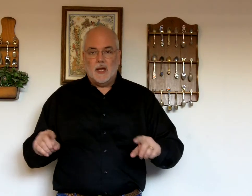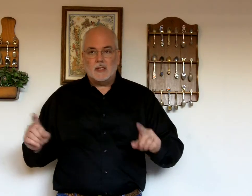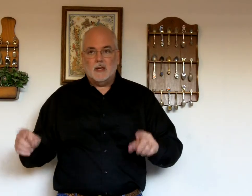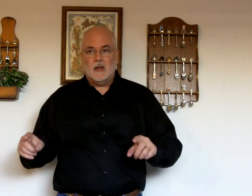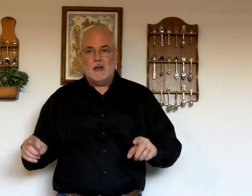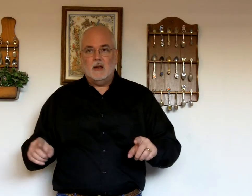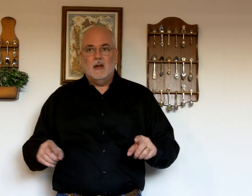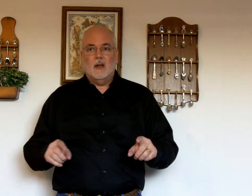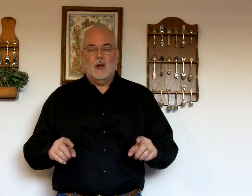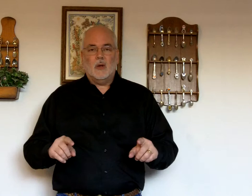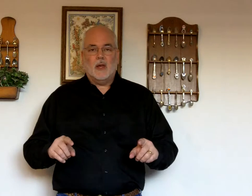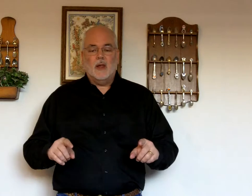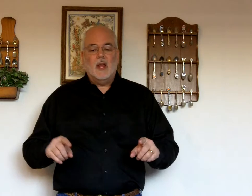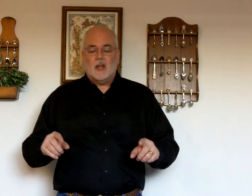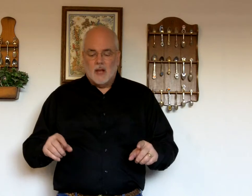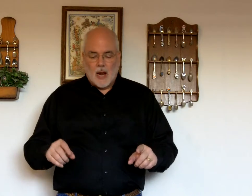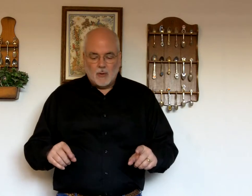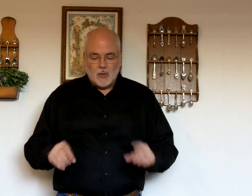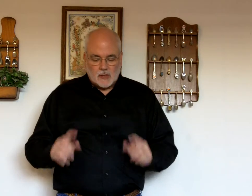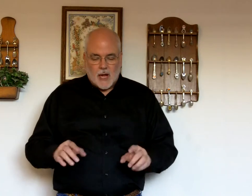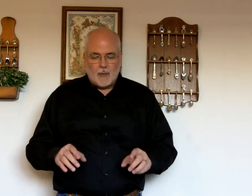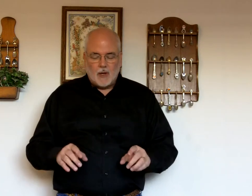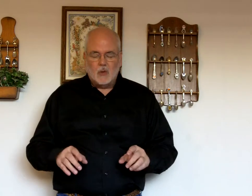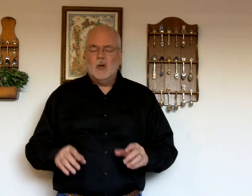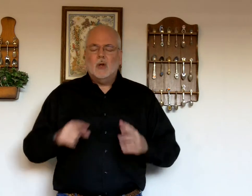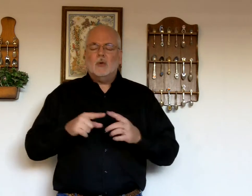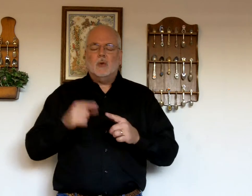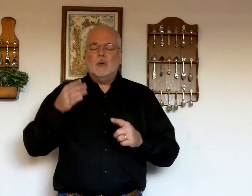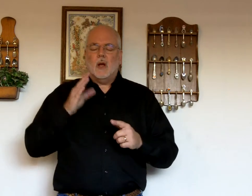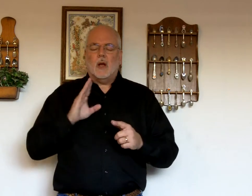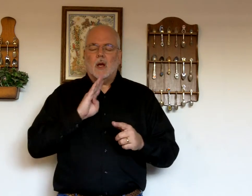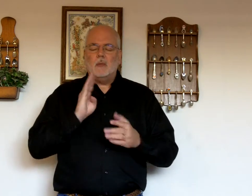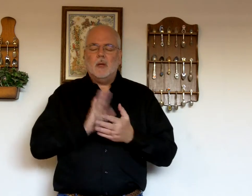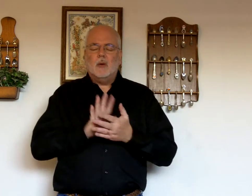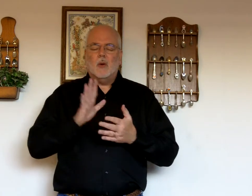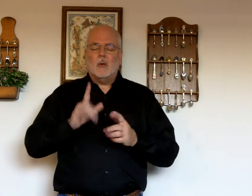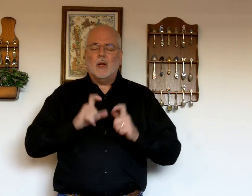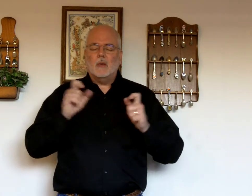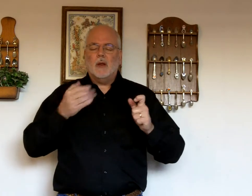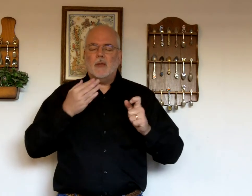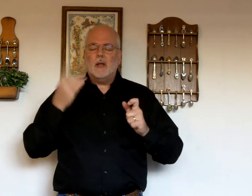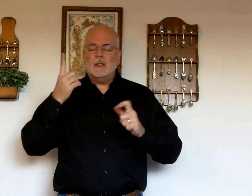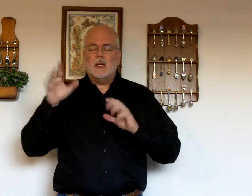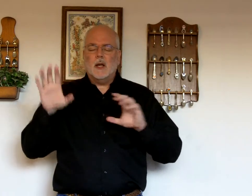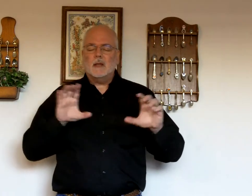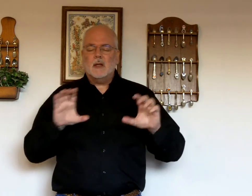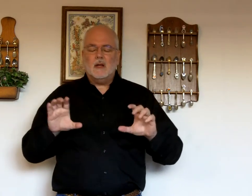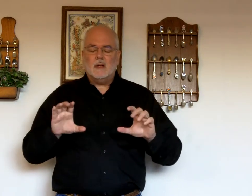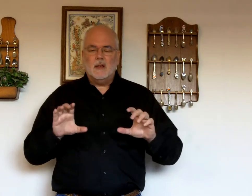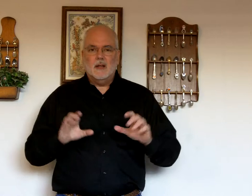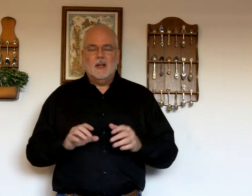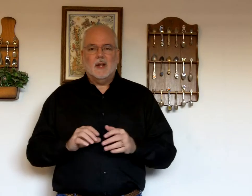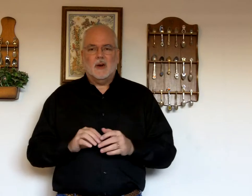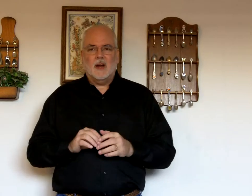has done okay now I want you to stop and go to God be the glory great things he has done all right